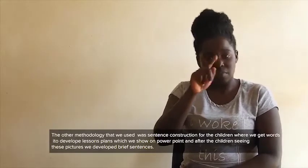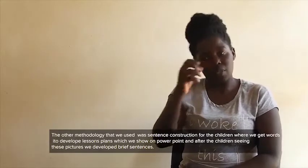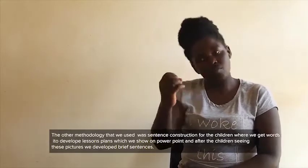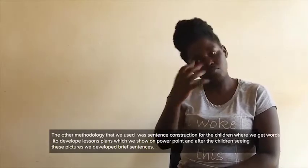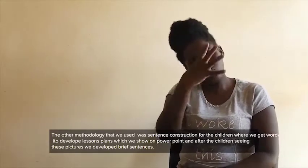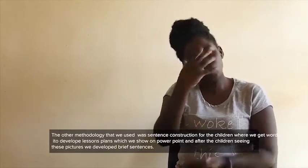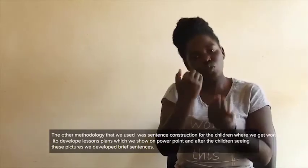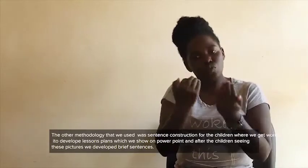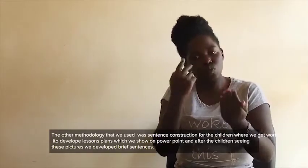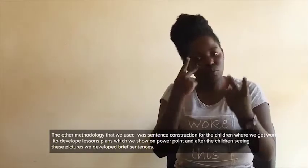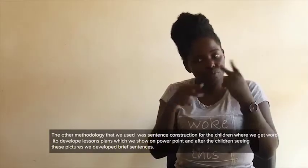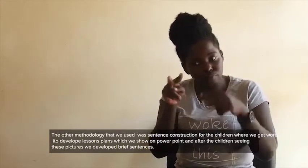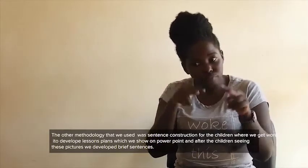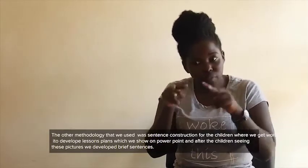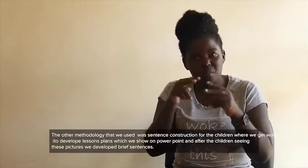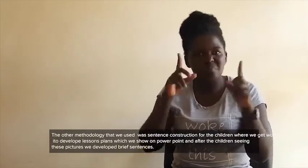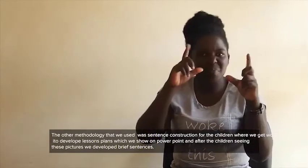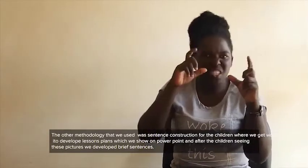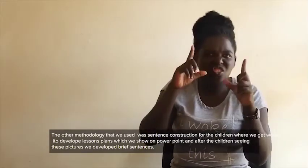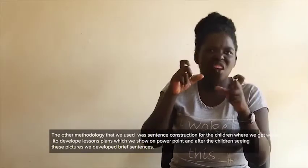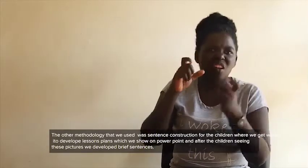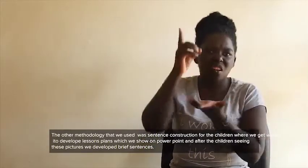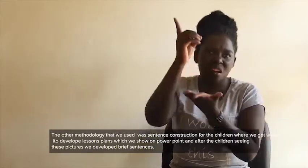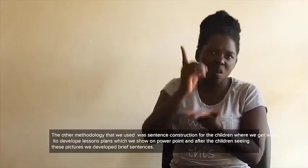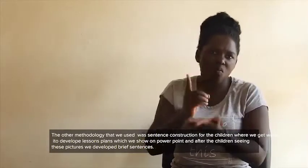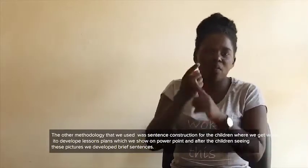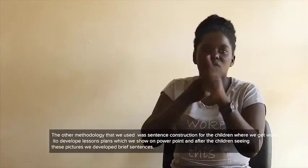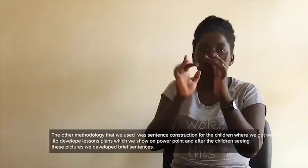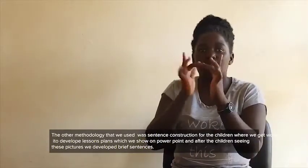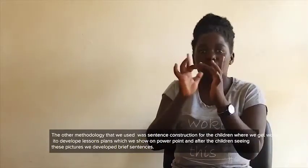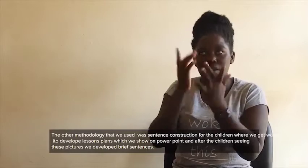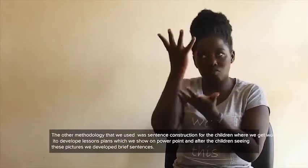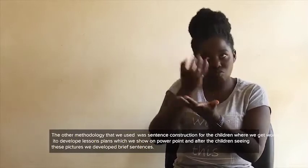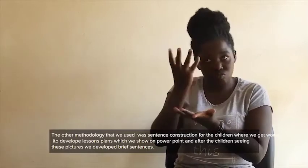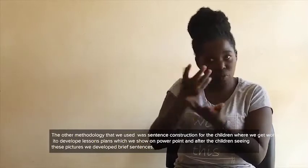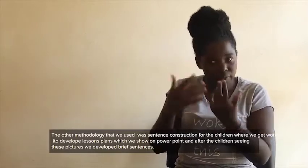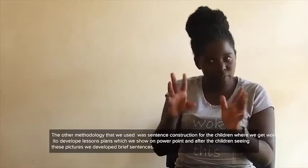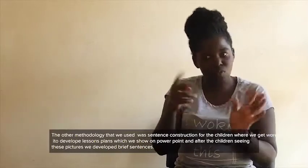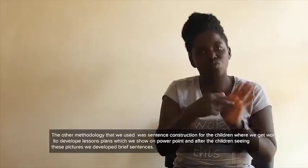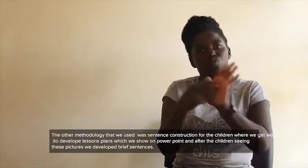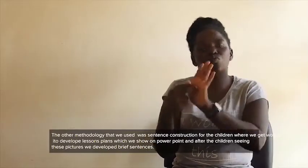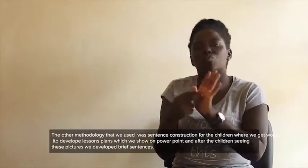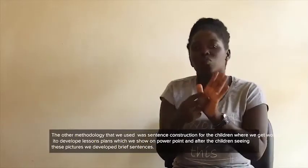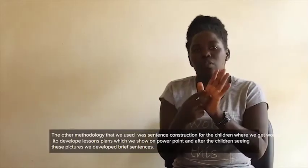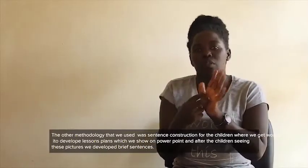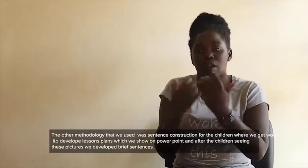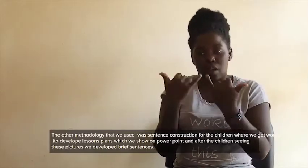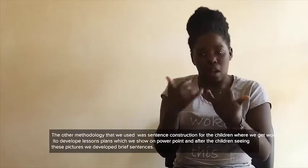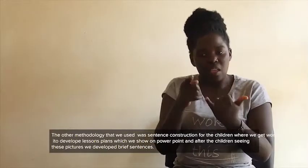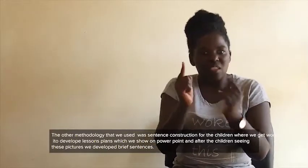on PowerPoint and after the children seeing these pictures that are downloaded from the internet we